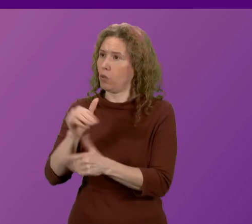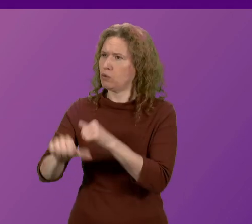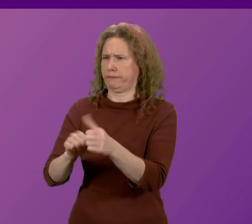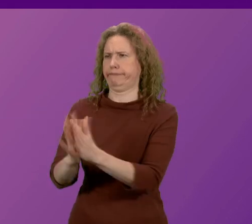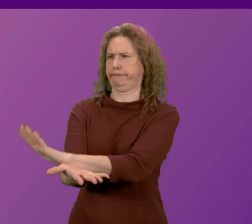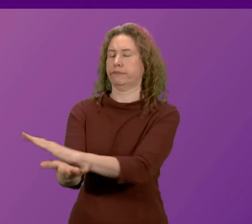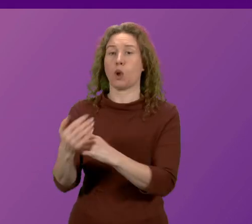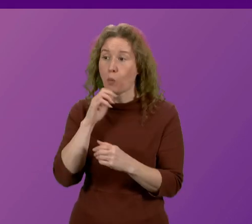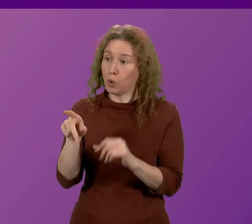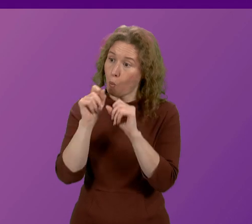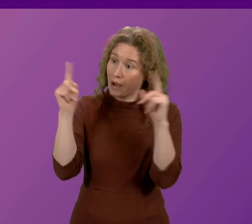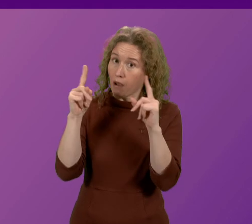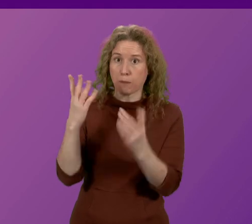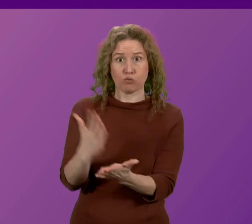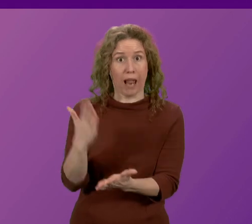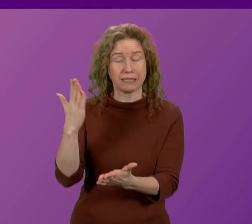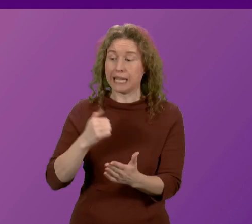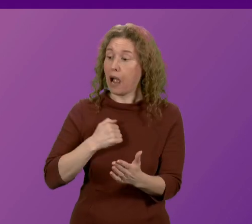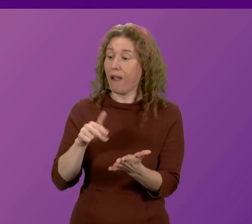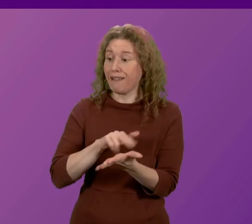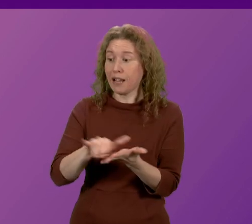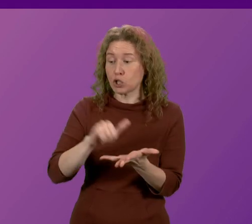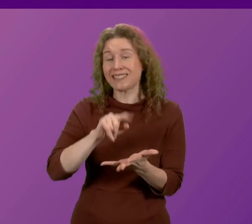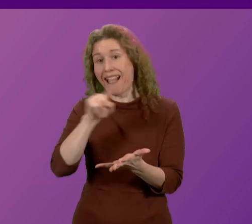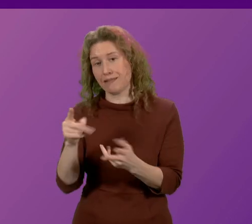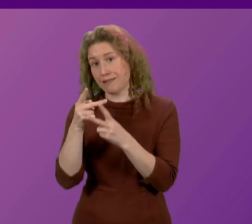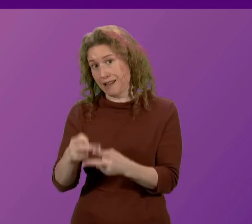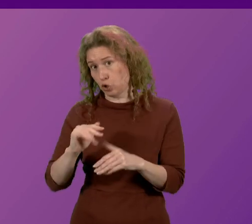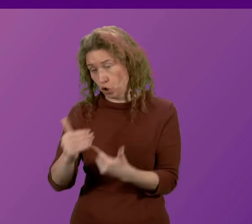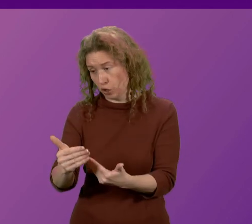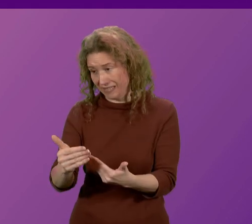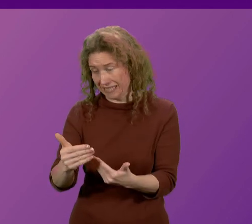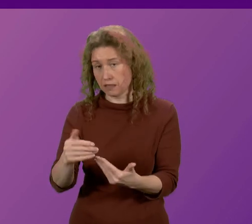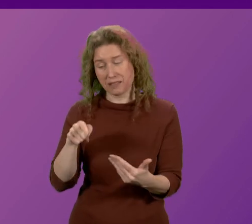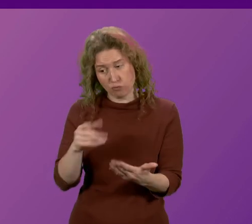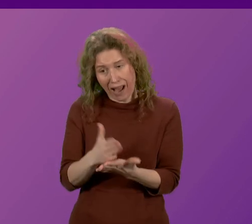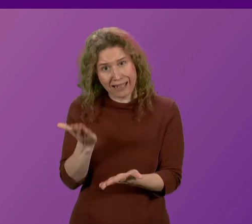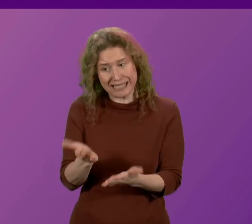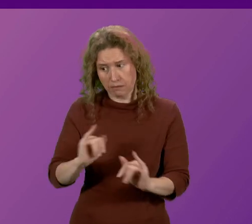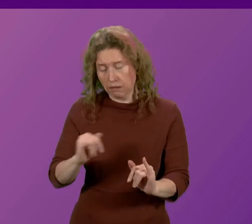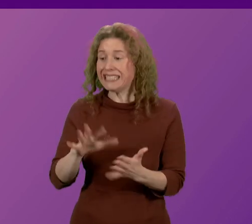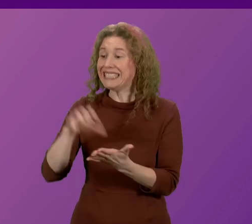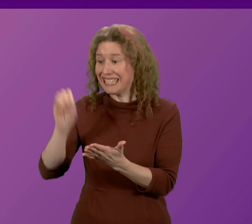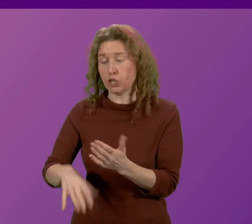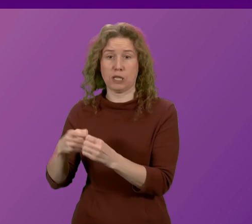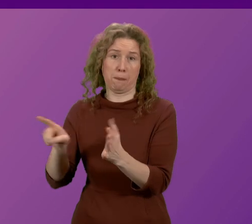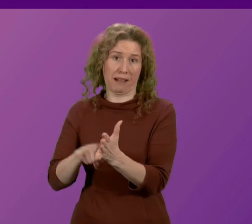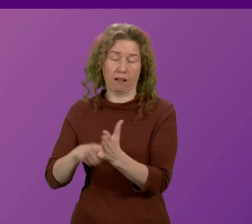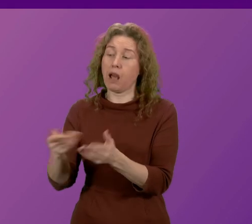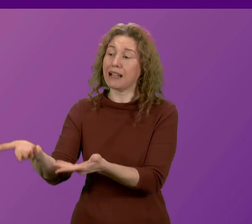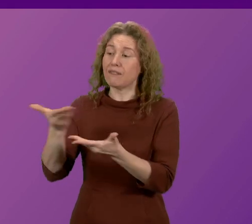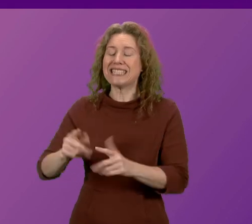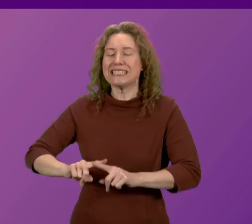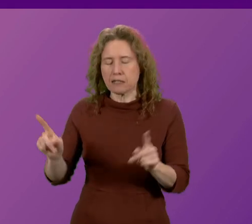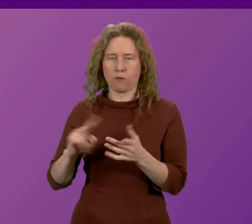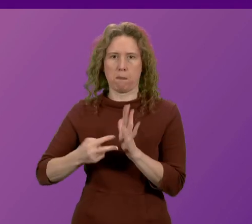minister wake up to the reality in our NHS and care service, ditch this costly, unworkable bill, and bring forward a credible alternative